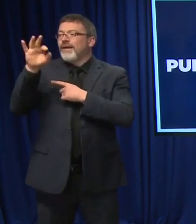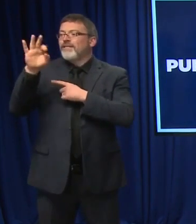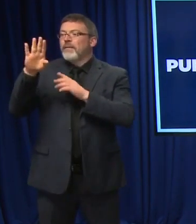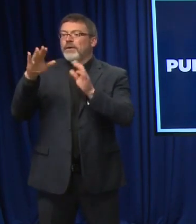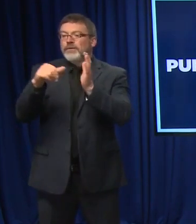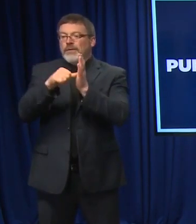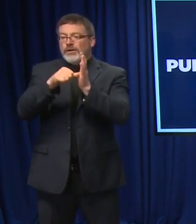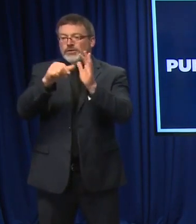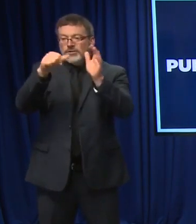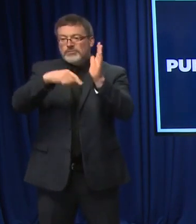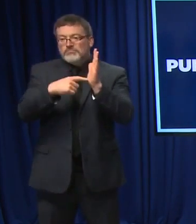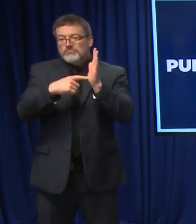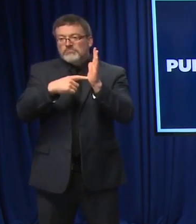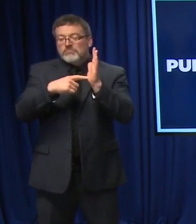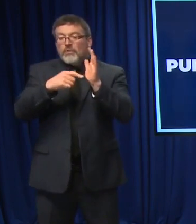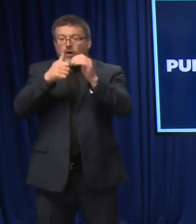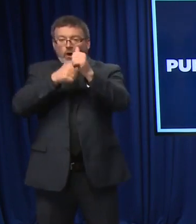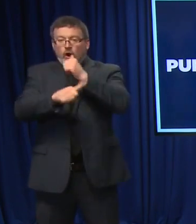That's all I have. Thanks.